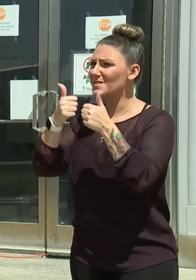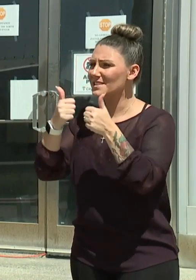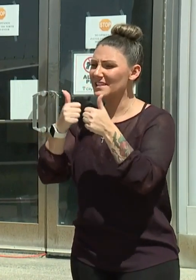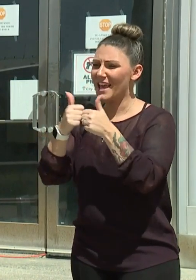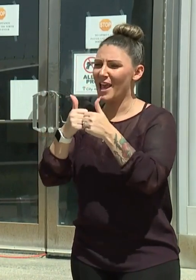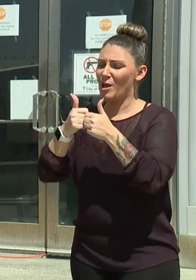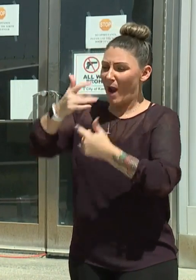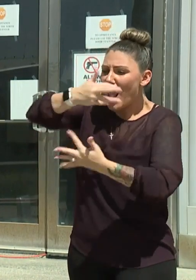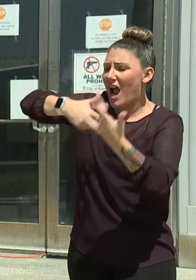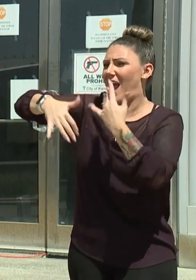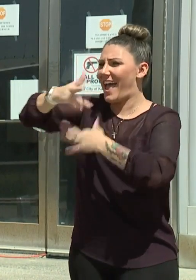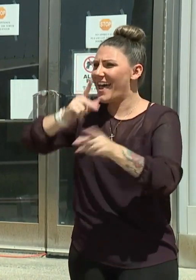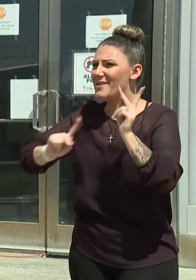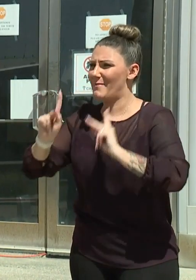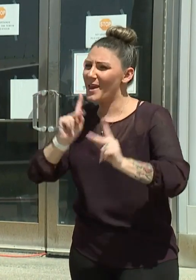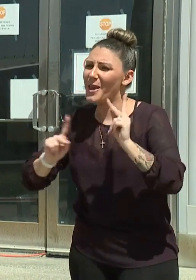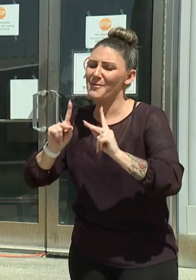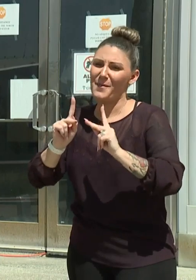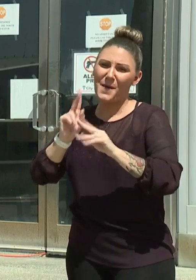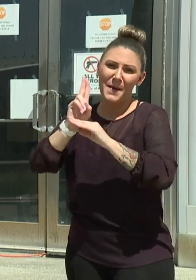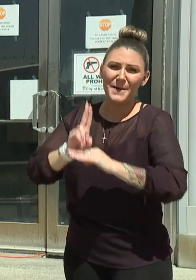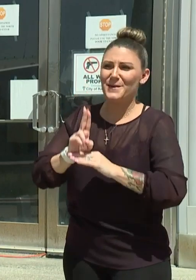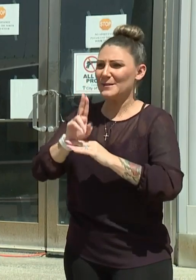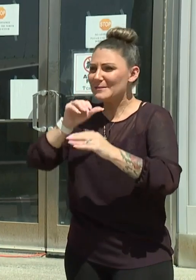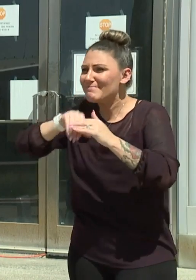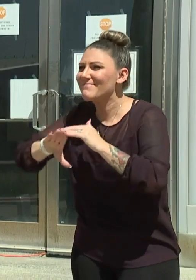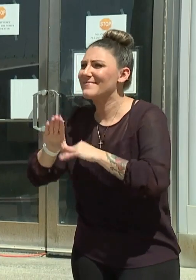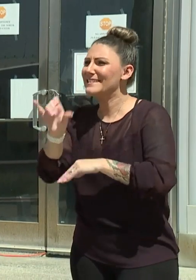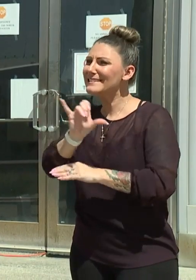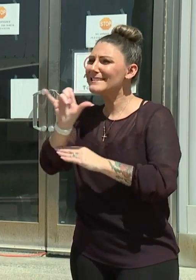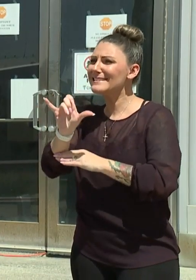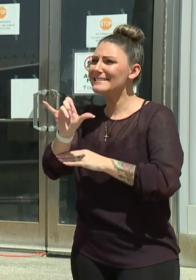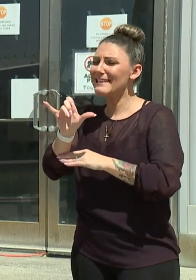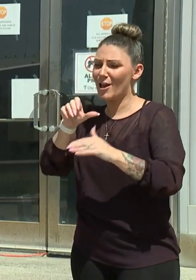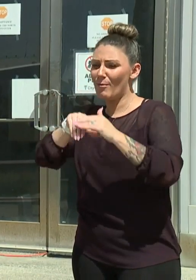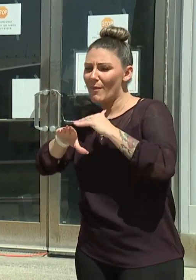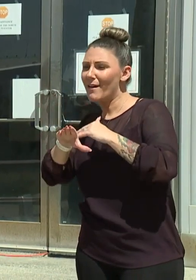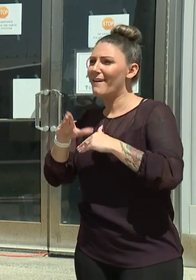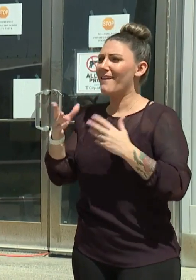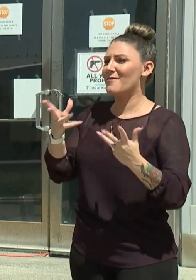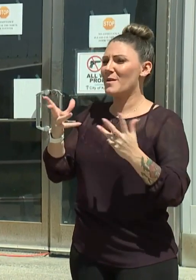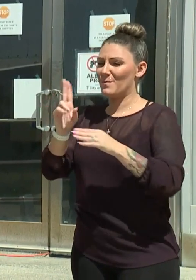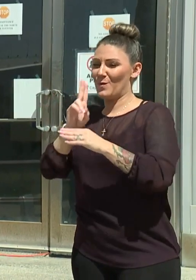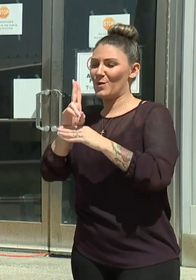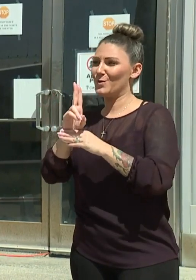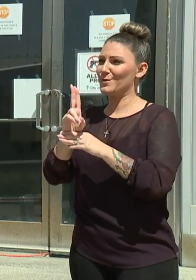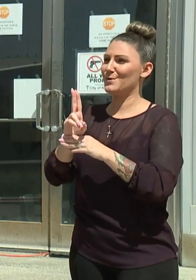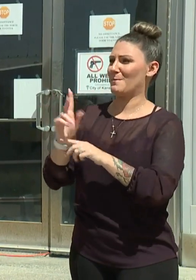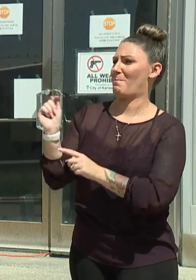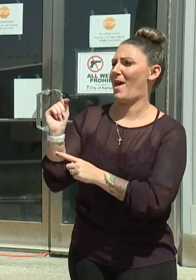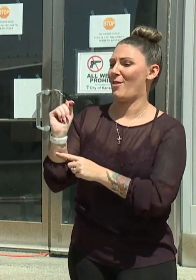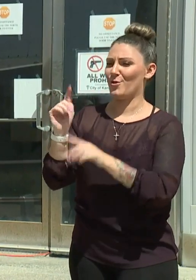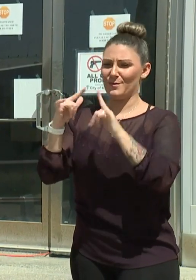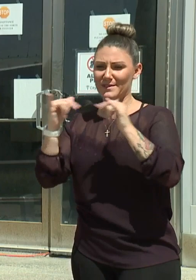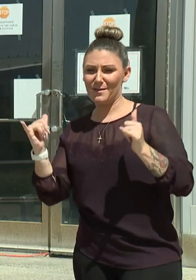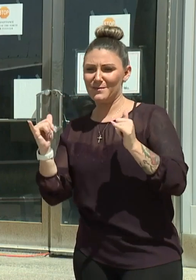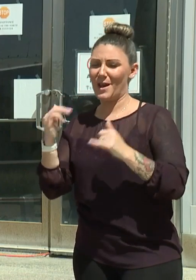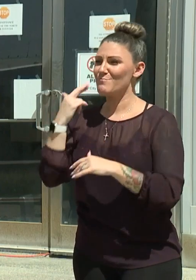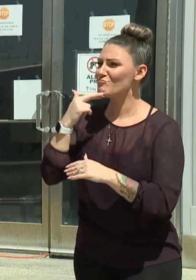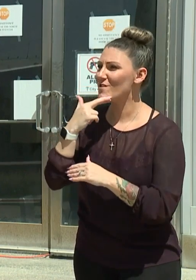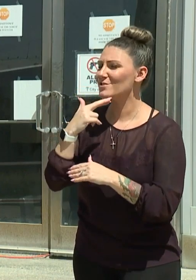being crowded with people, you're used to going into the same entrance, you're used to, perhaps, using restrooms at the same time, restaurants, etc.